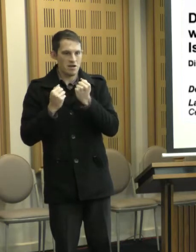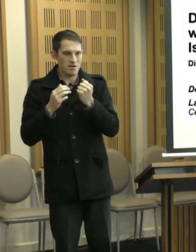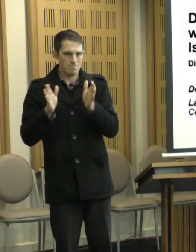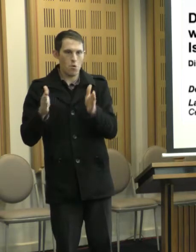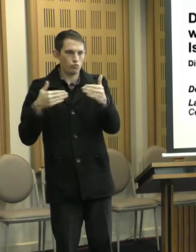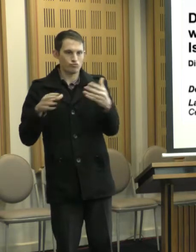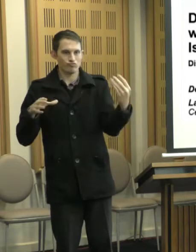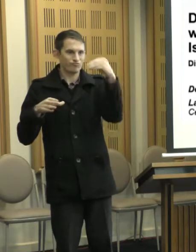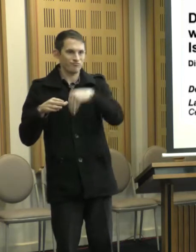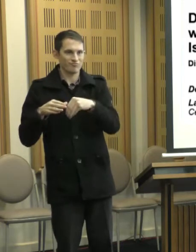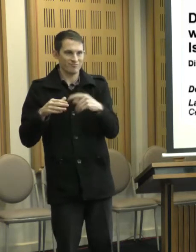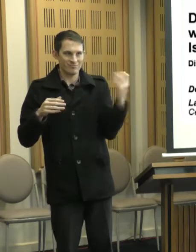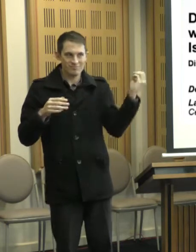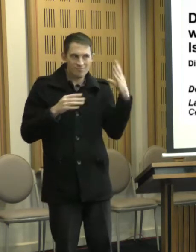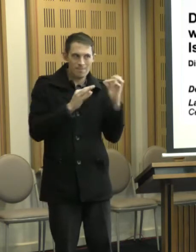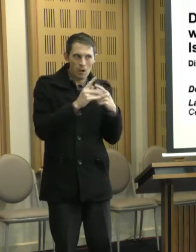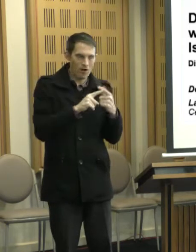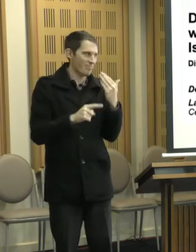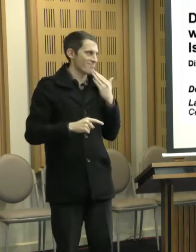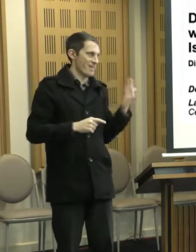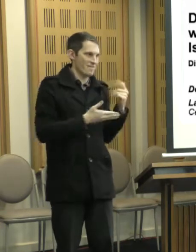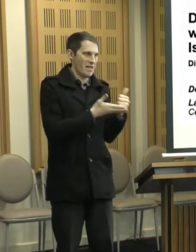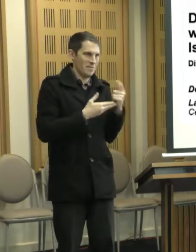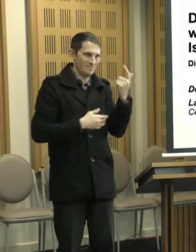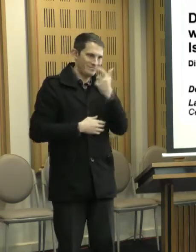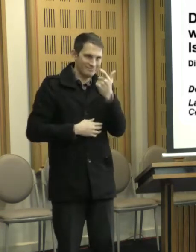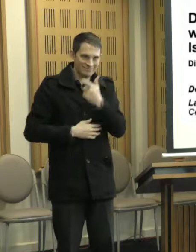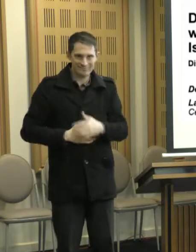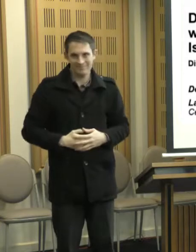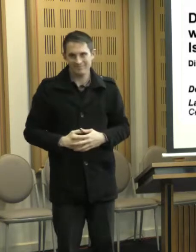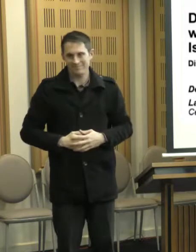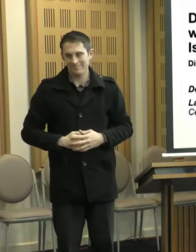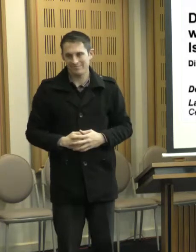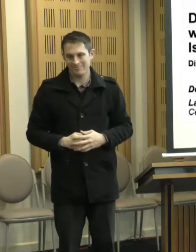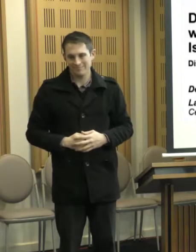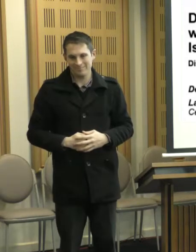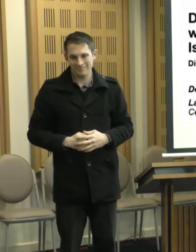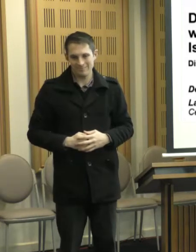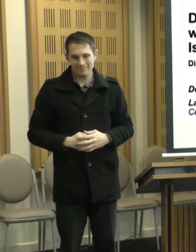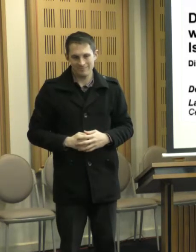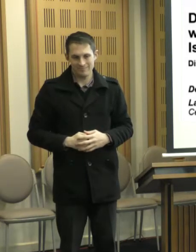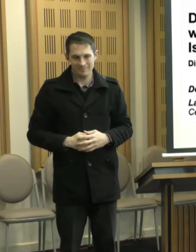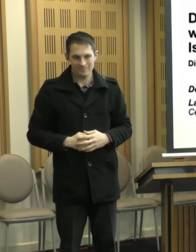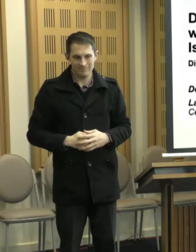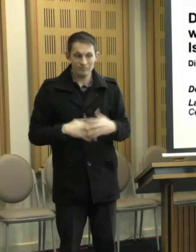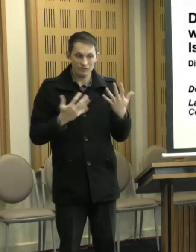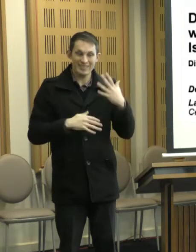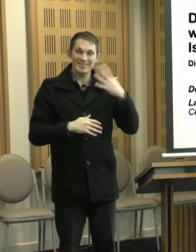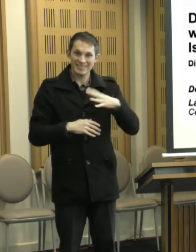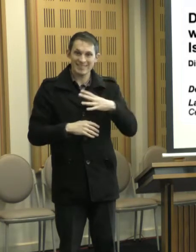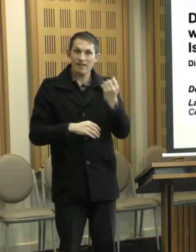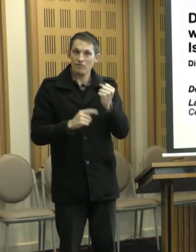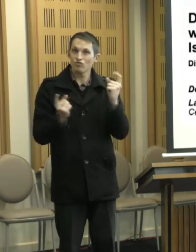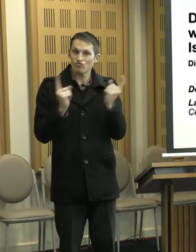Yeah, thanks for that. Um, uh, you know, there, there needs to be a change and it